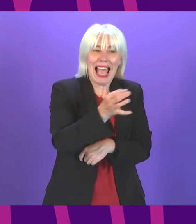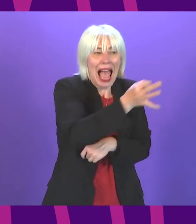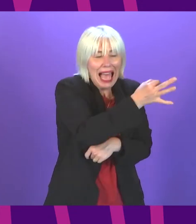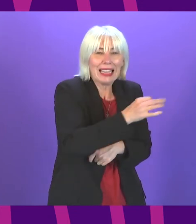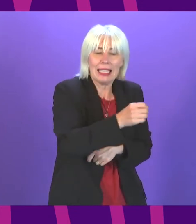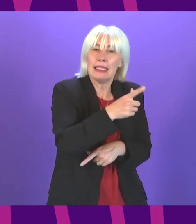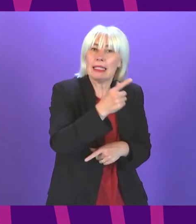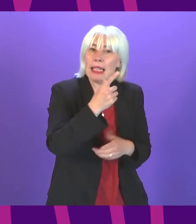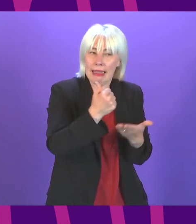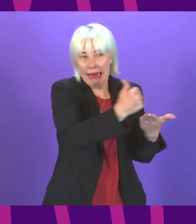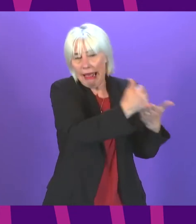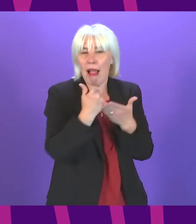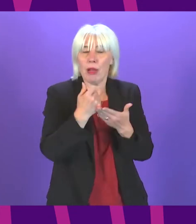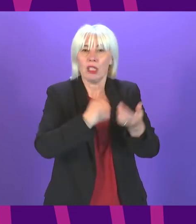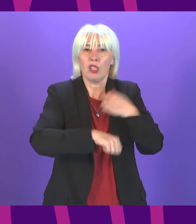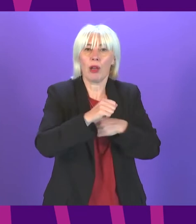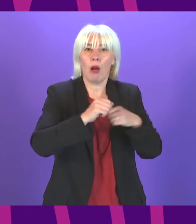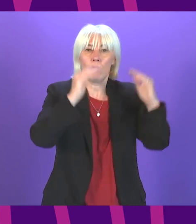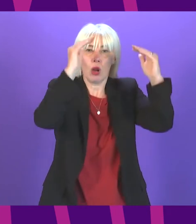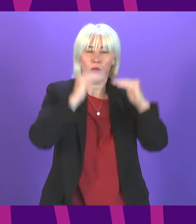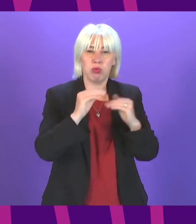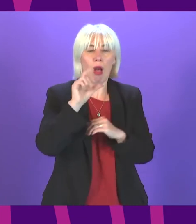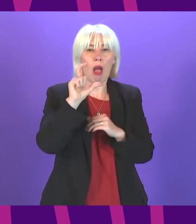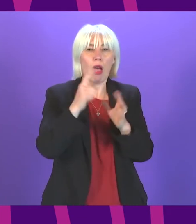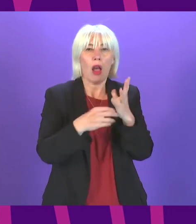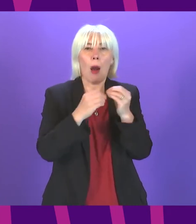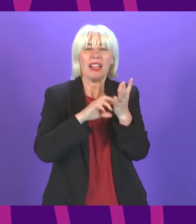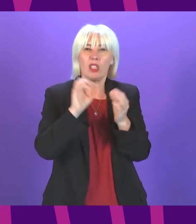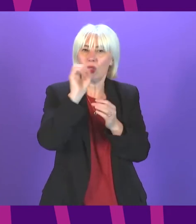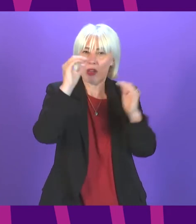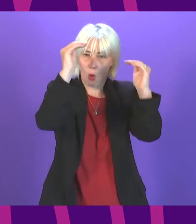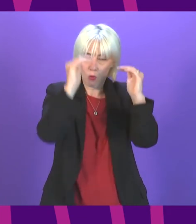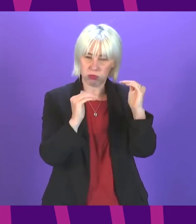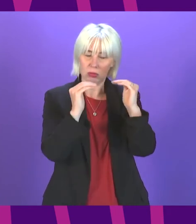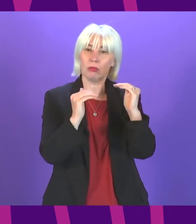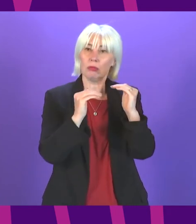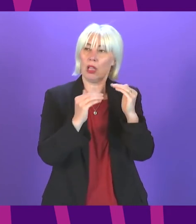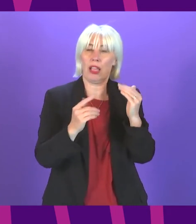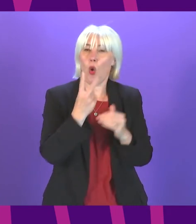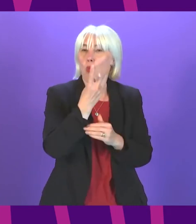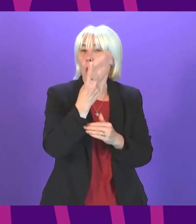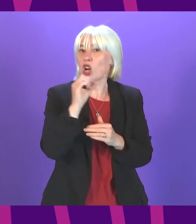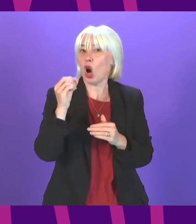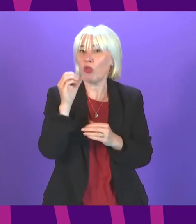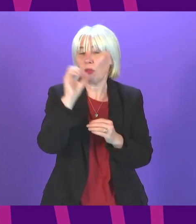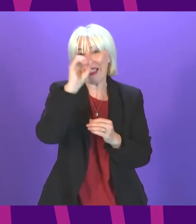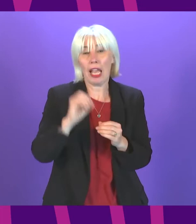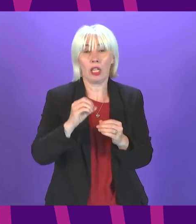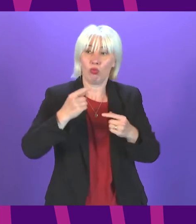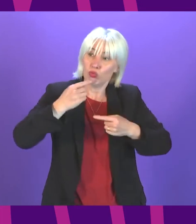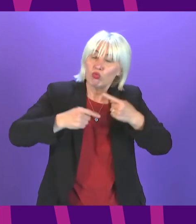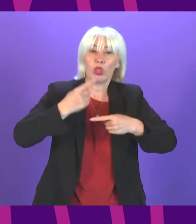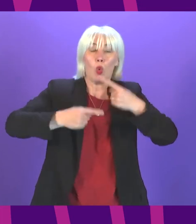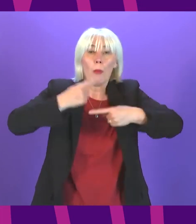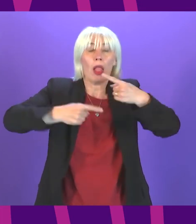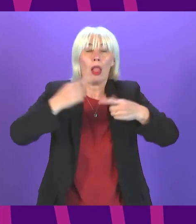net zero emission targets by 2045 introducing 100% renewable energy creating circular economies making